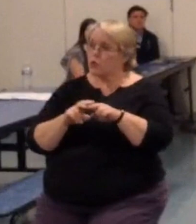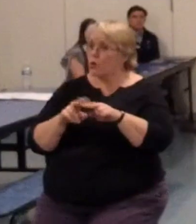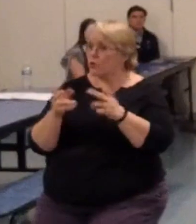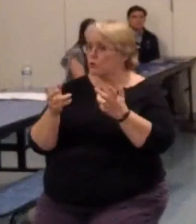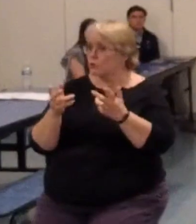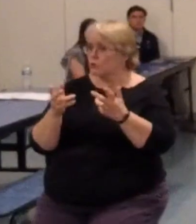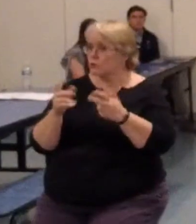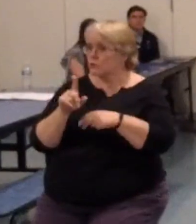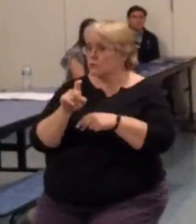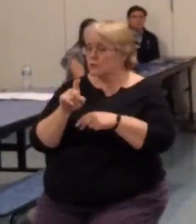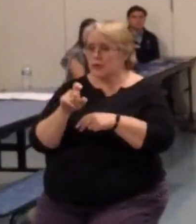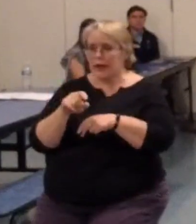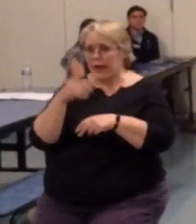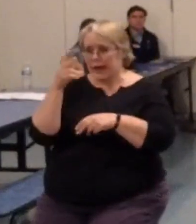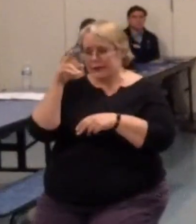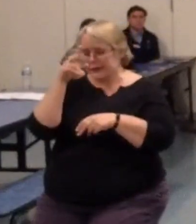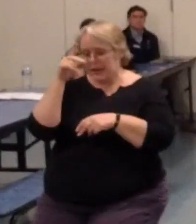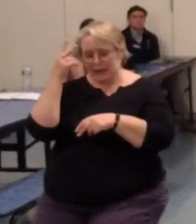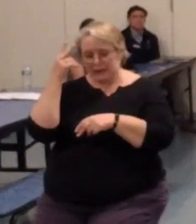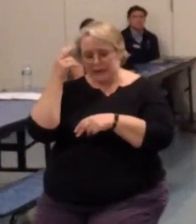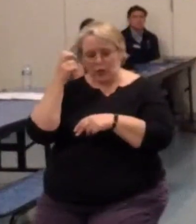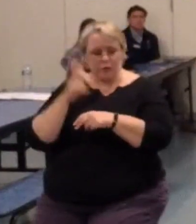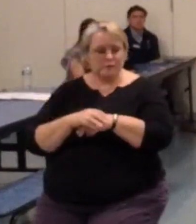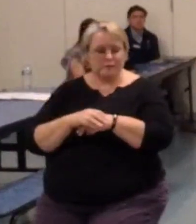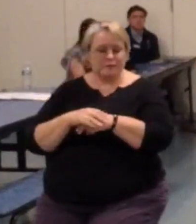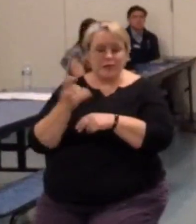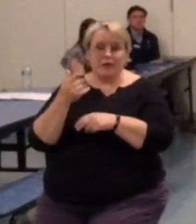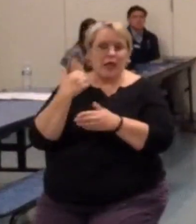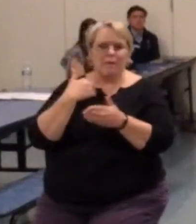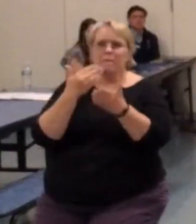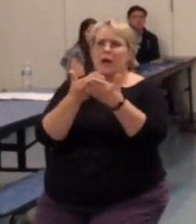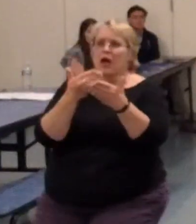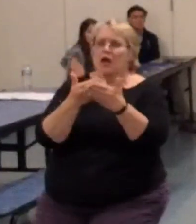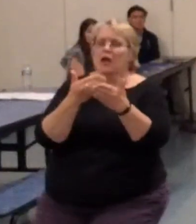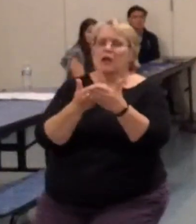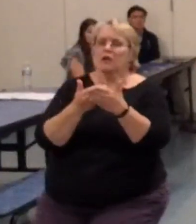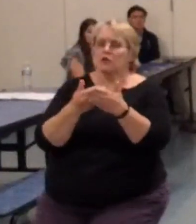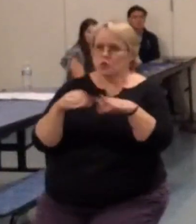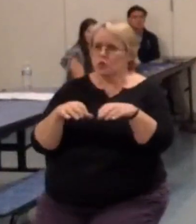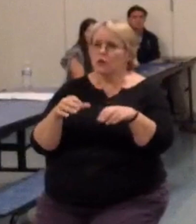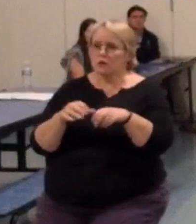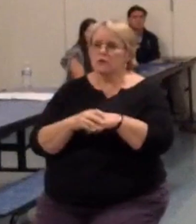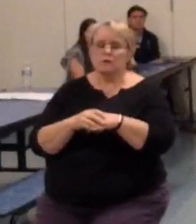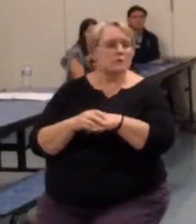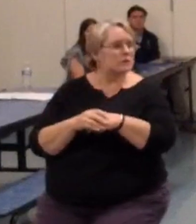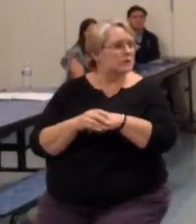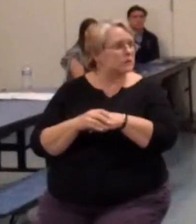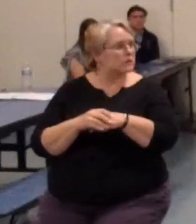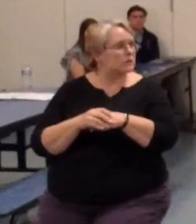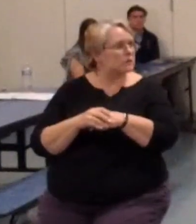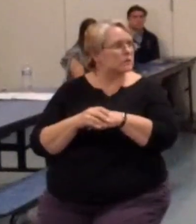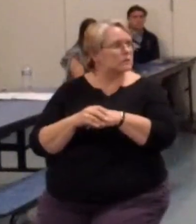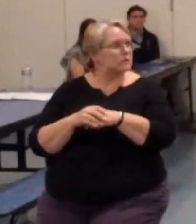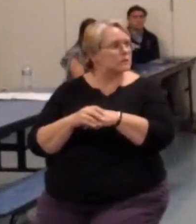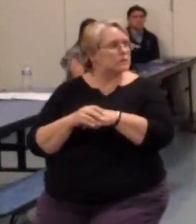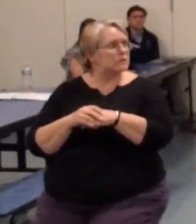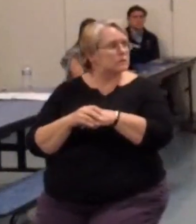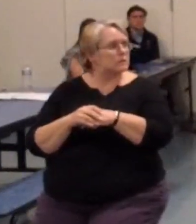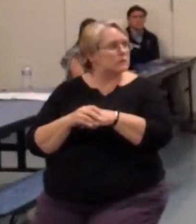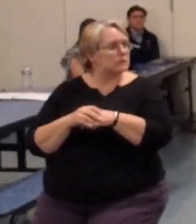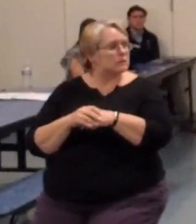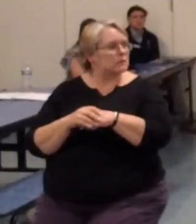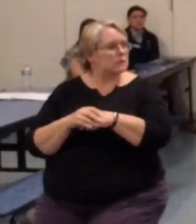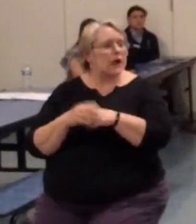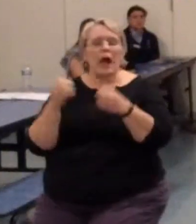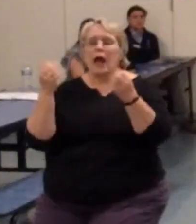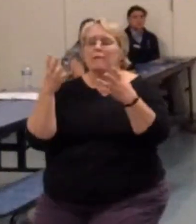company? I doubt it. They got the money to do it. many people have been through that underpass in Munster. What?